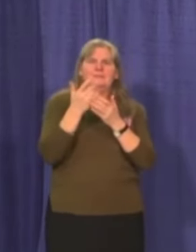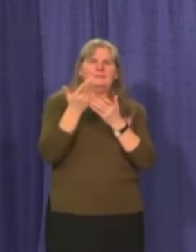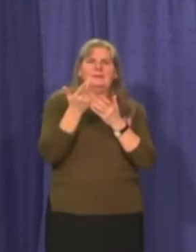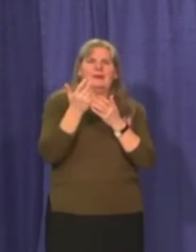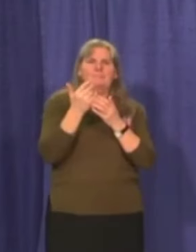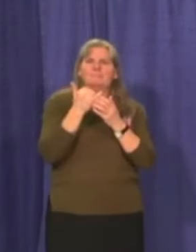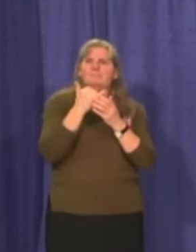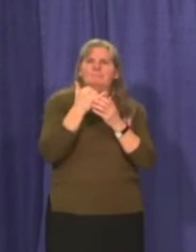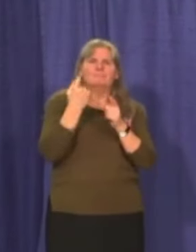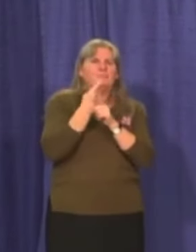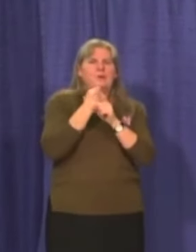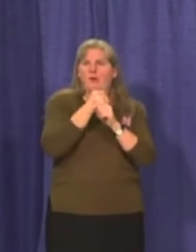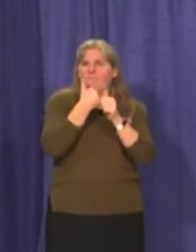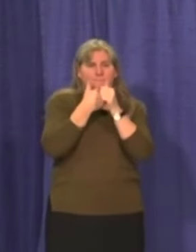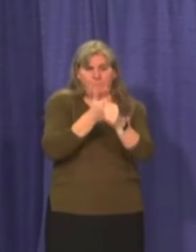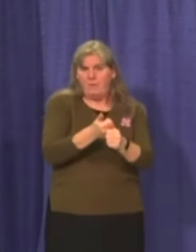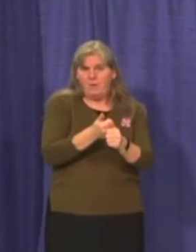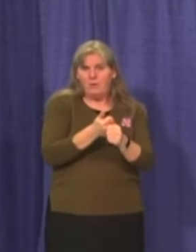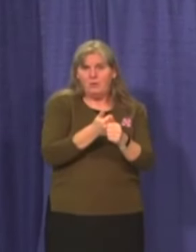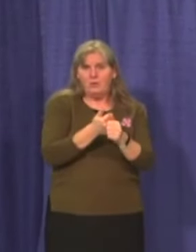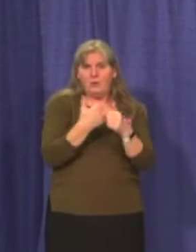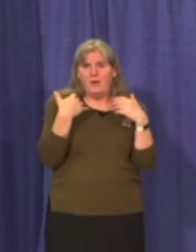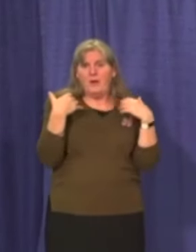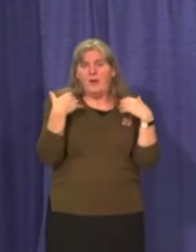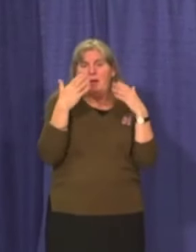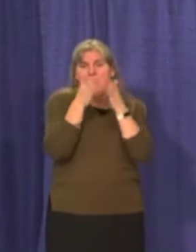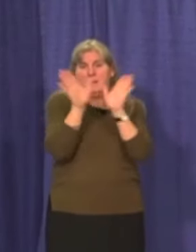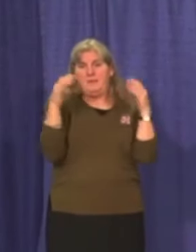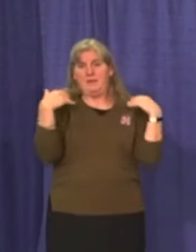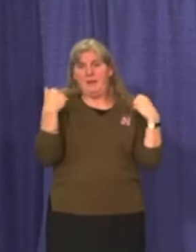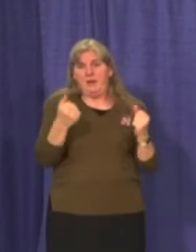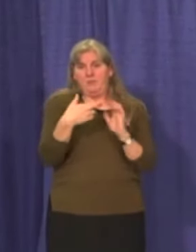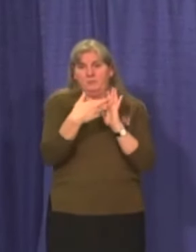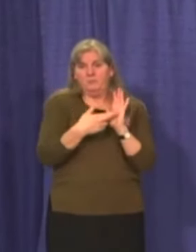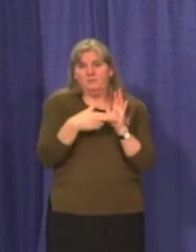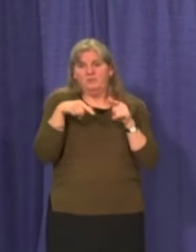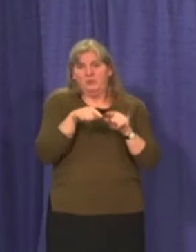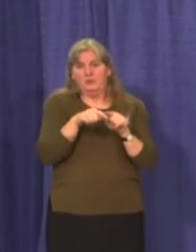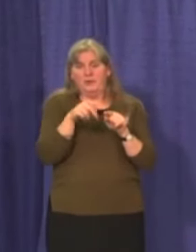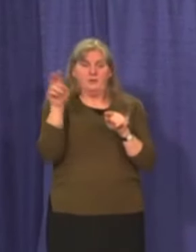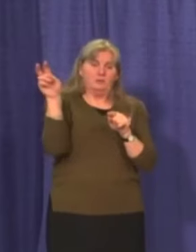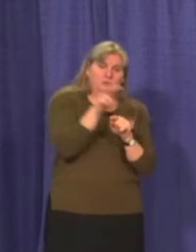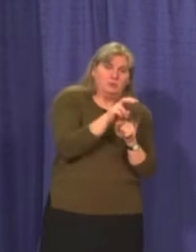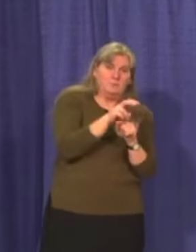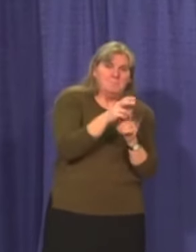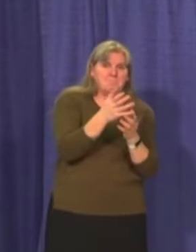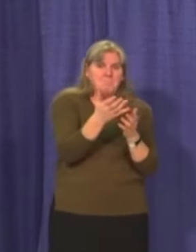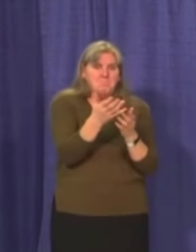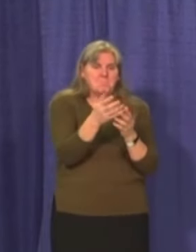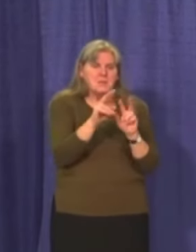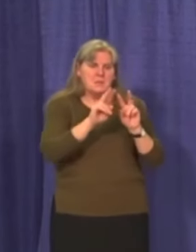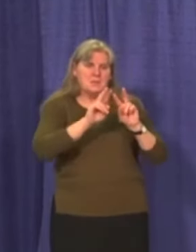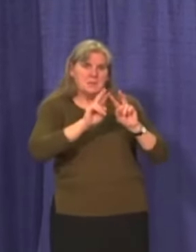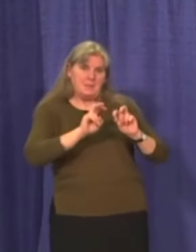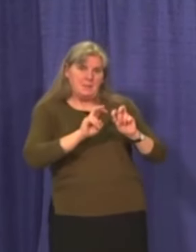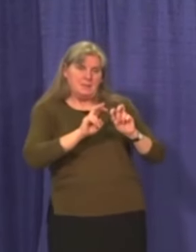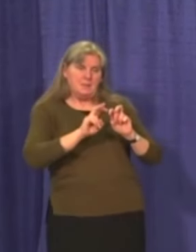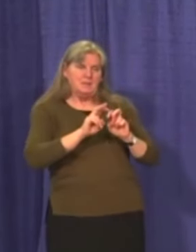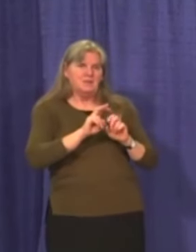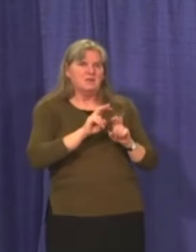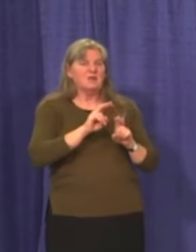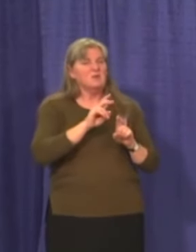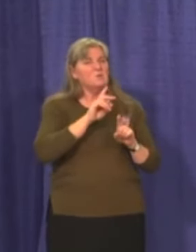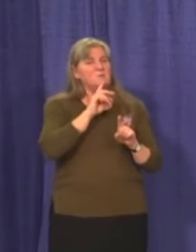of, of protocol? And so going through all of those, we determined that, uh, and, and I must say, this is all